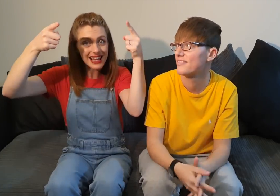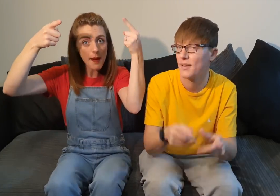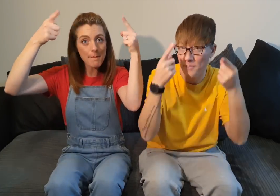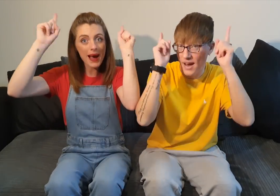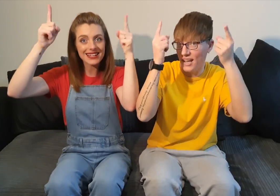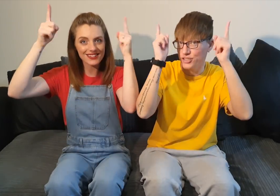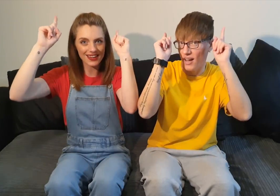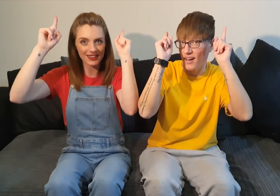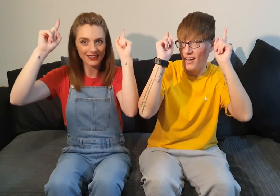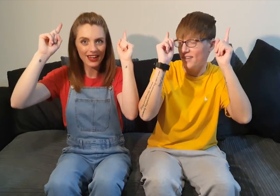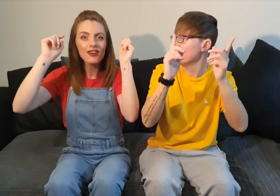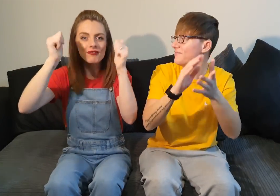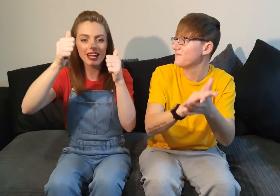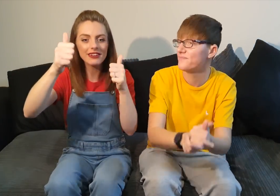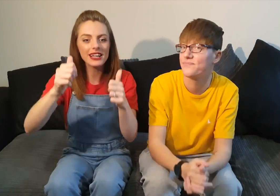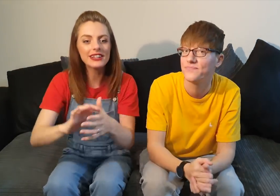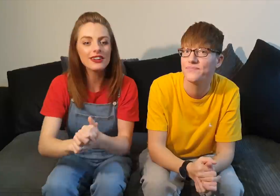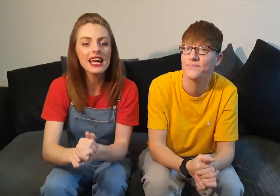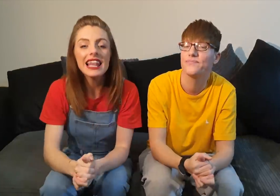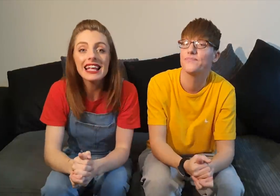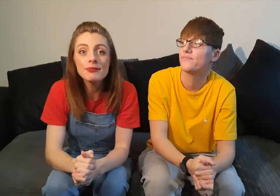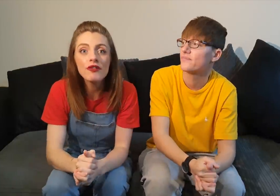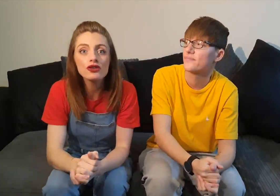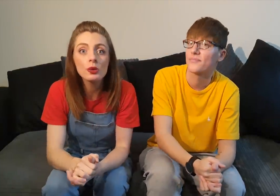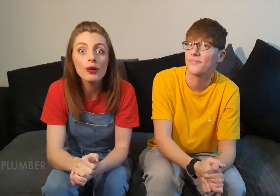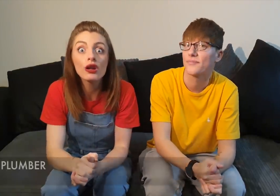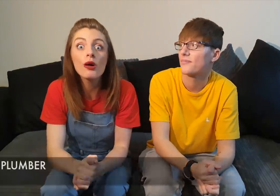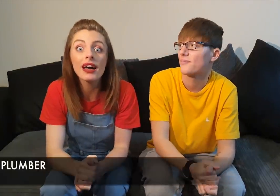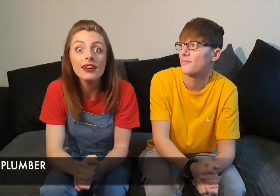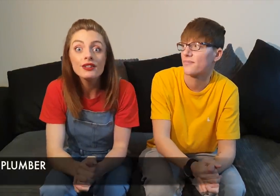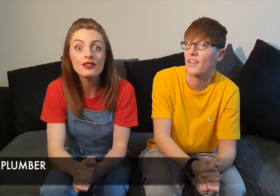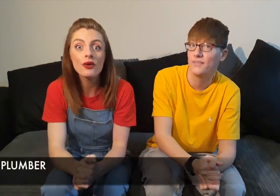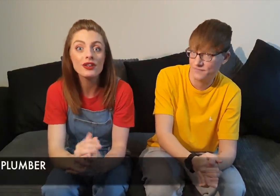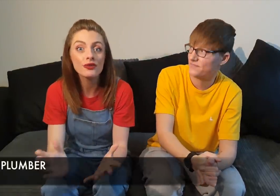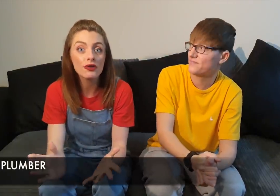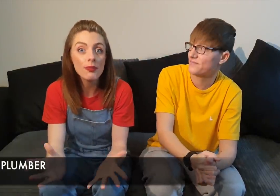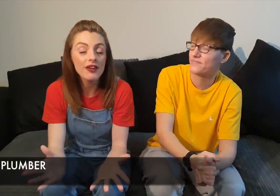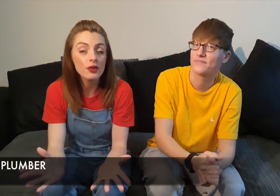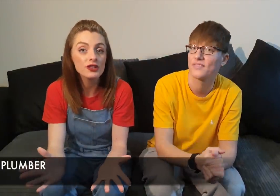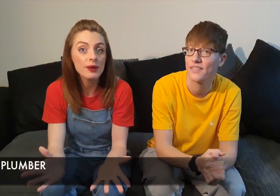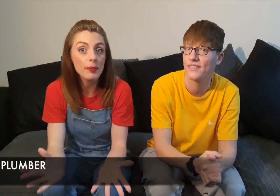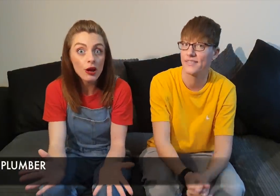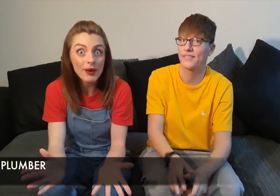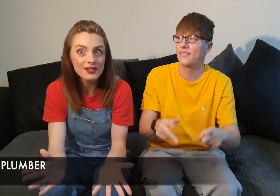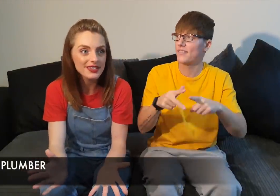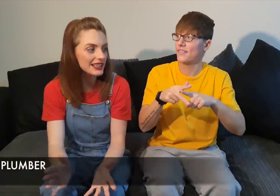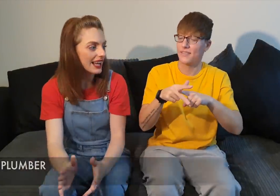manager really really good let's move on to plumber so when you grow up if you want to be a plumber you sign it like